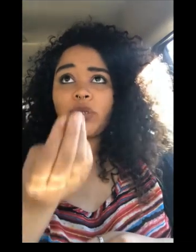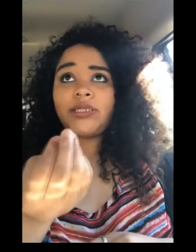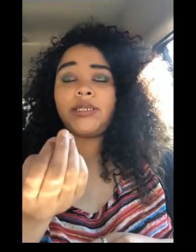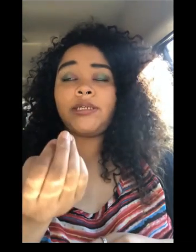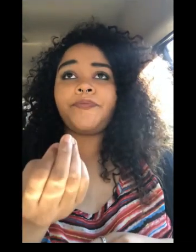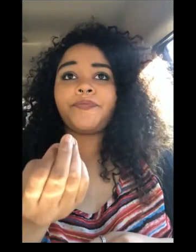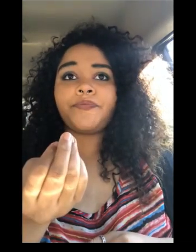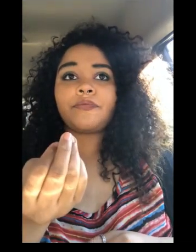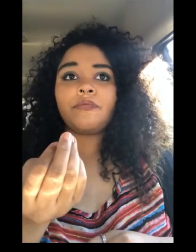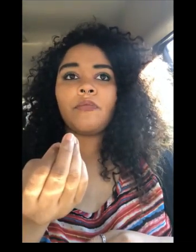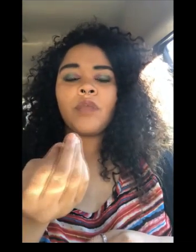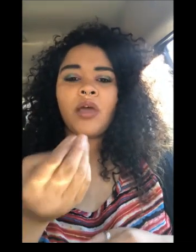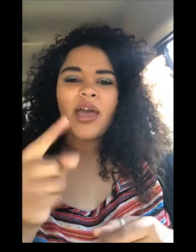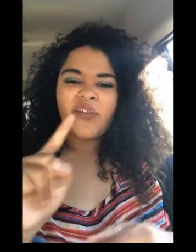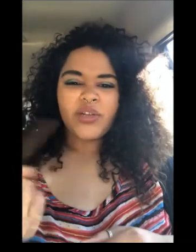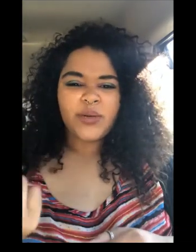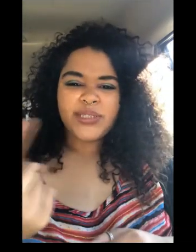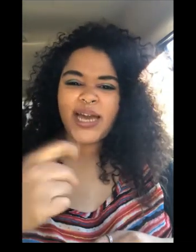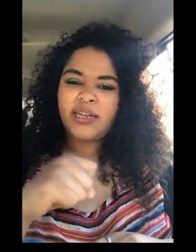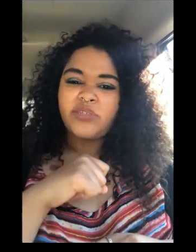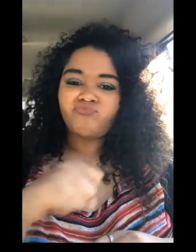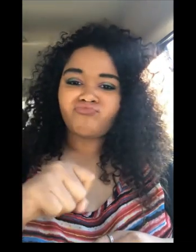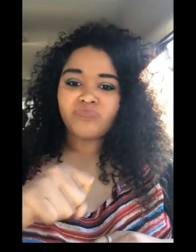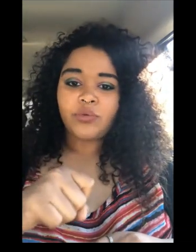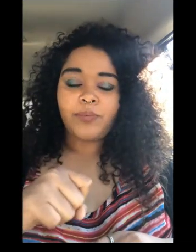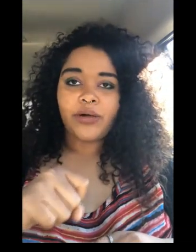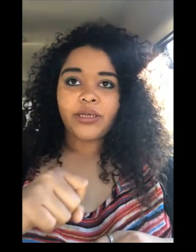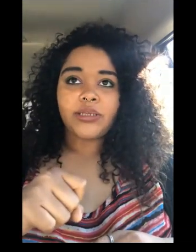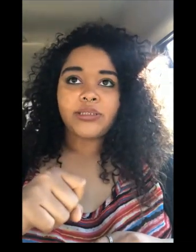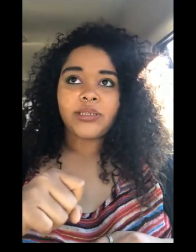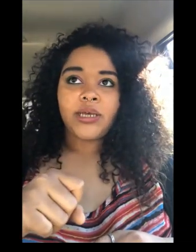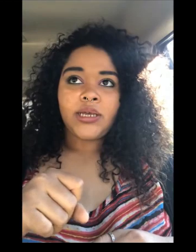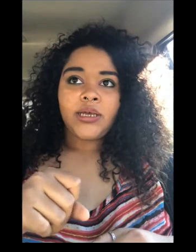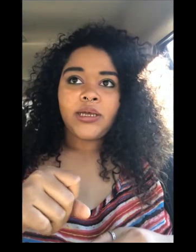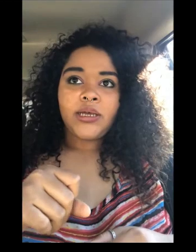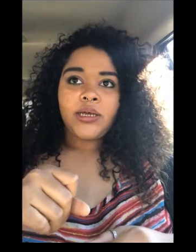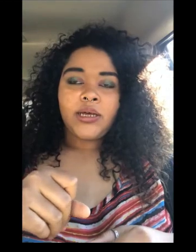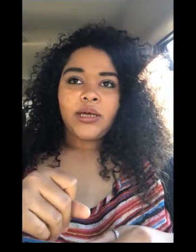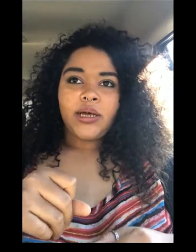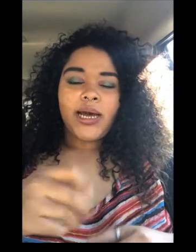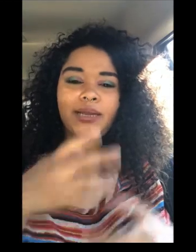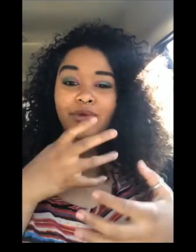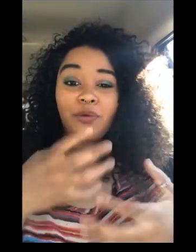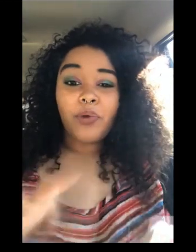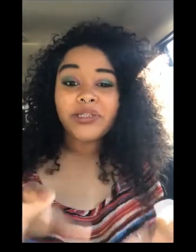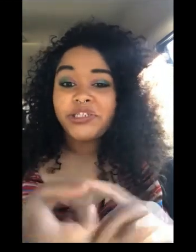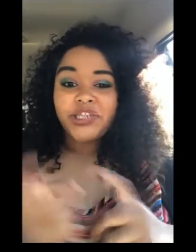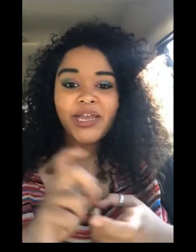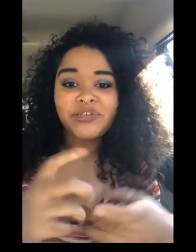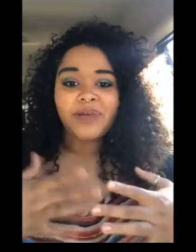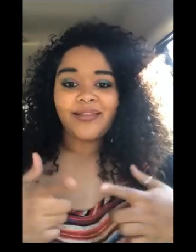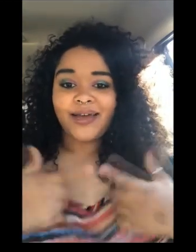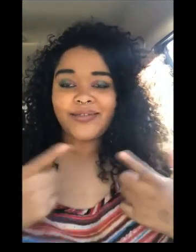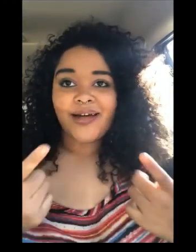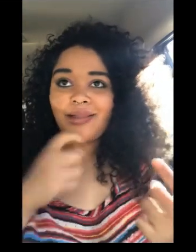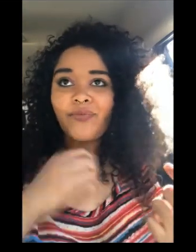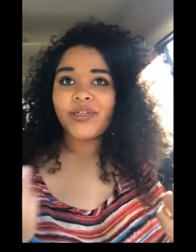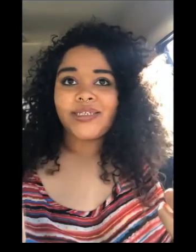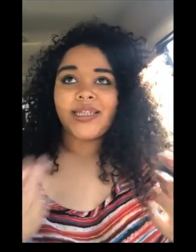14. at first i was kind of rebellious i didn't really want to change my lifestyle at 14